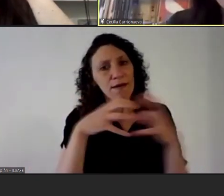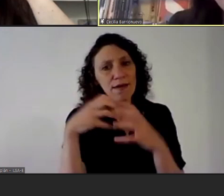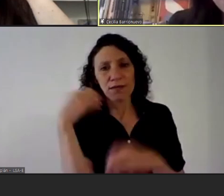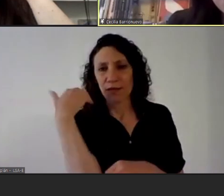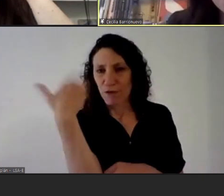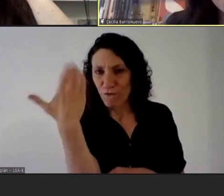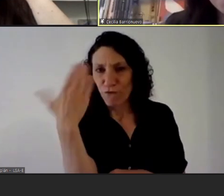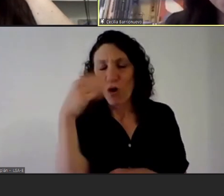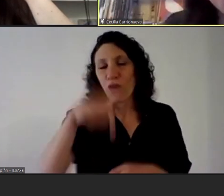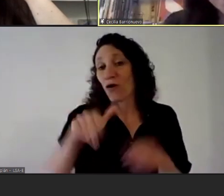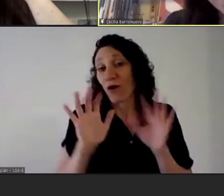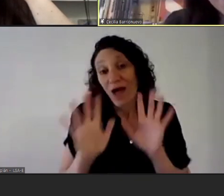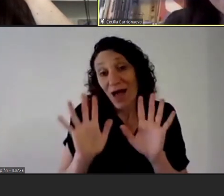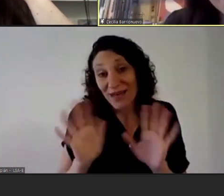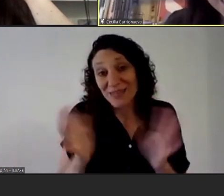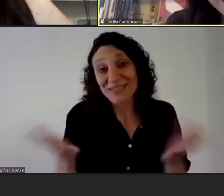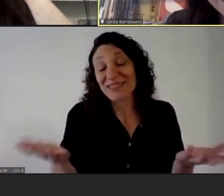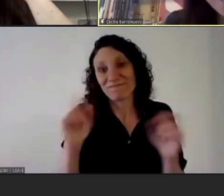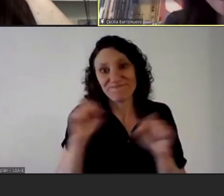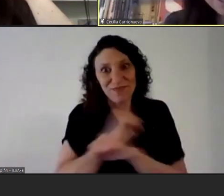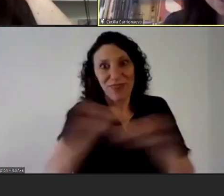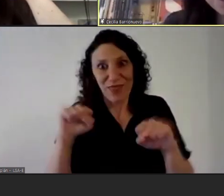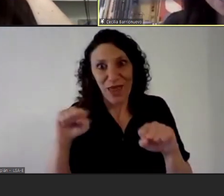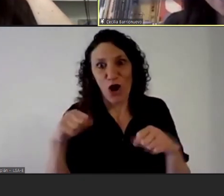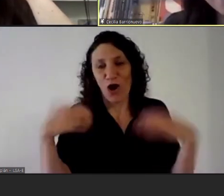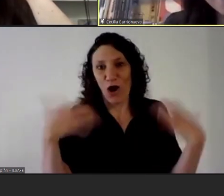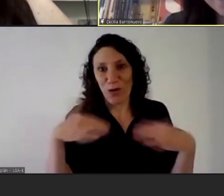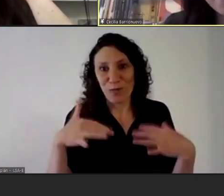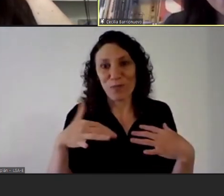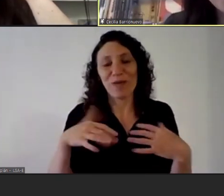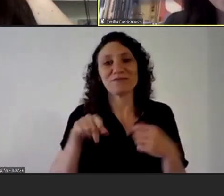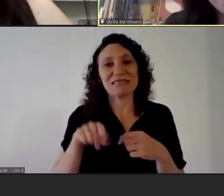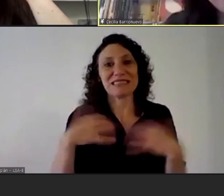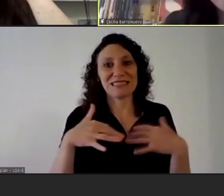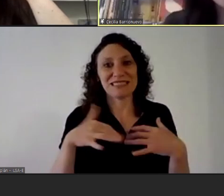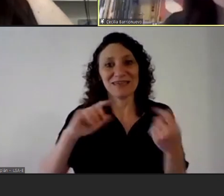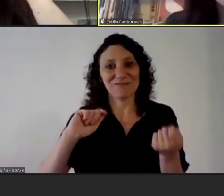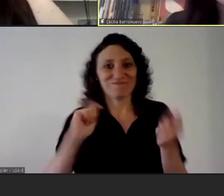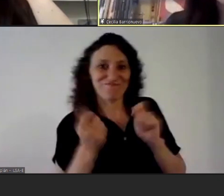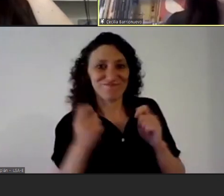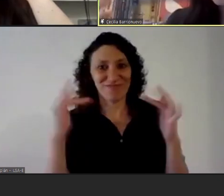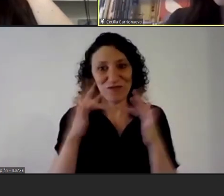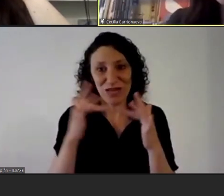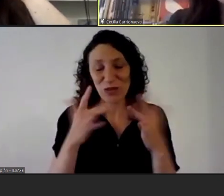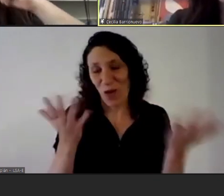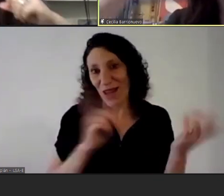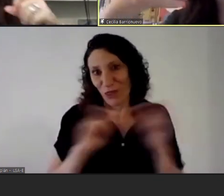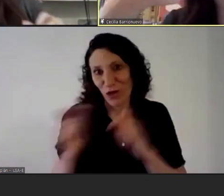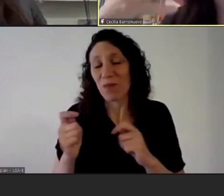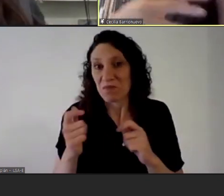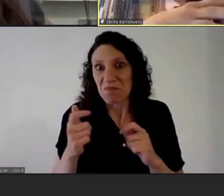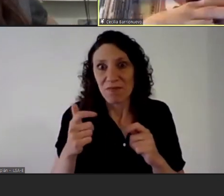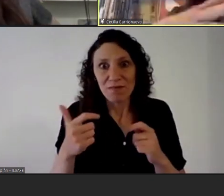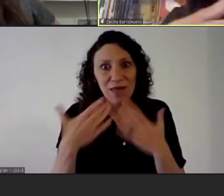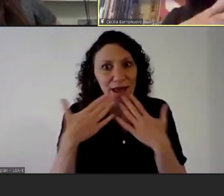develop this forum in this surprising way in this online setting